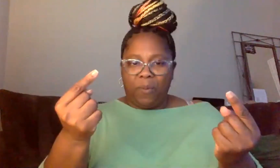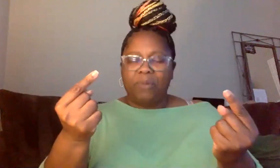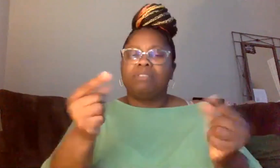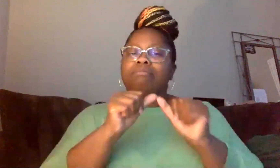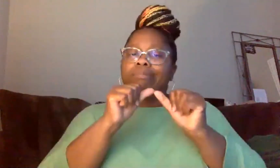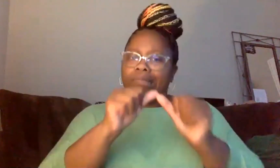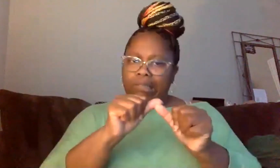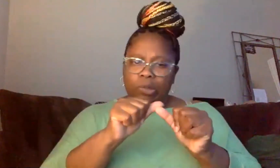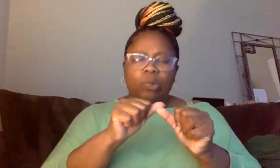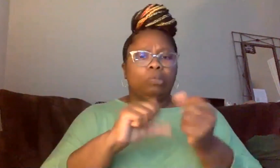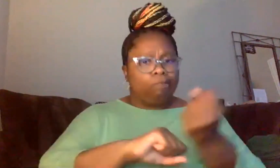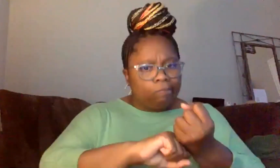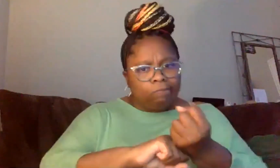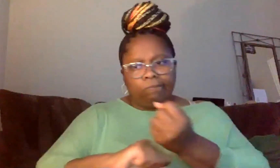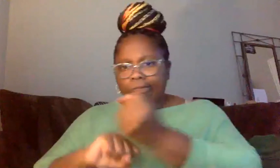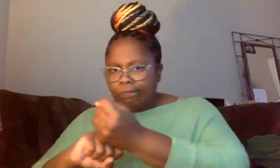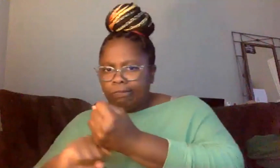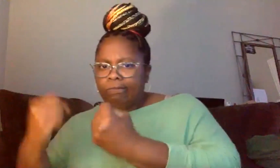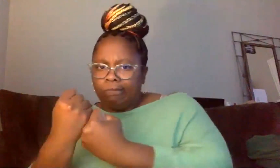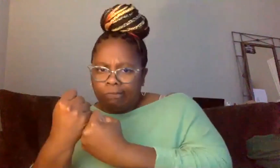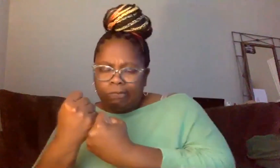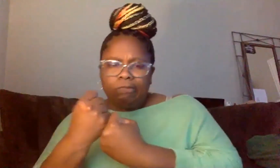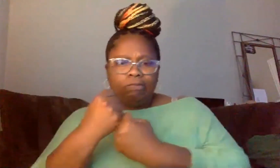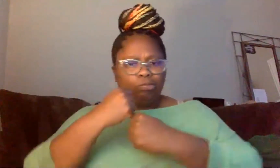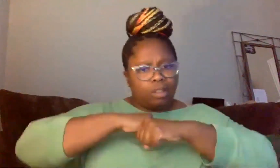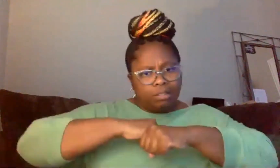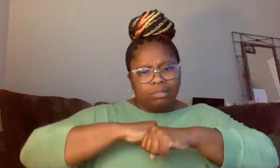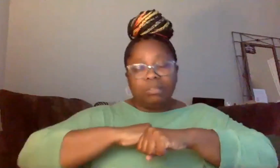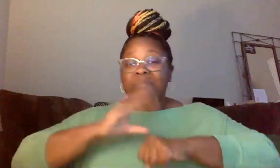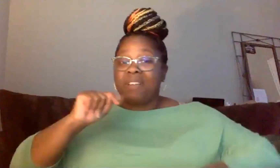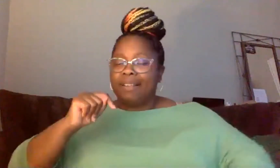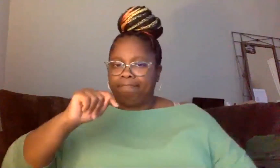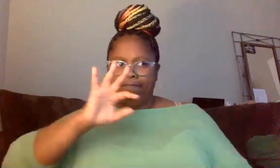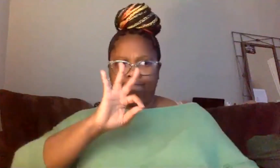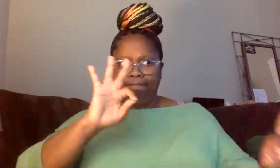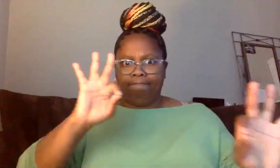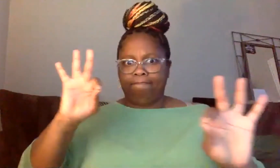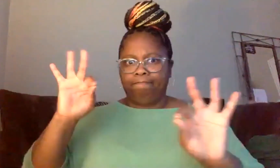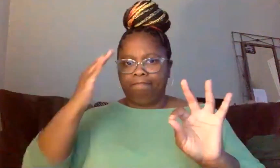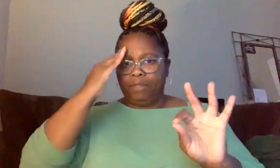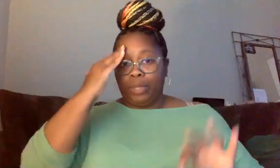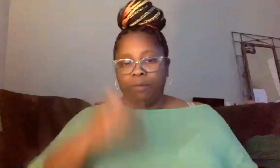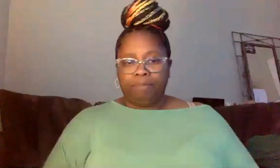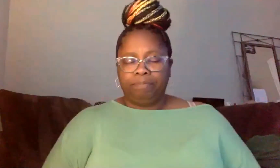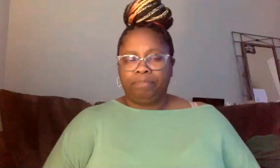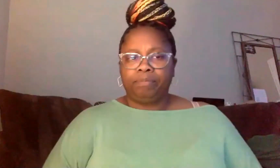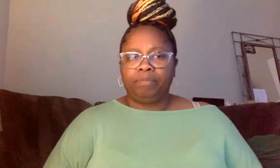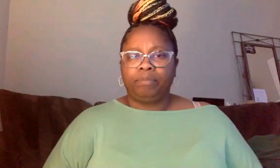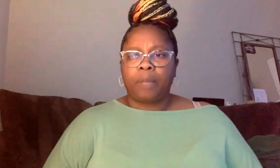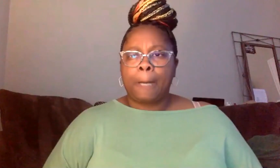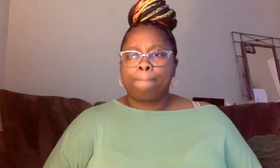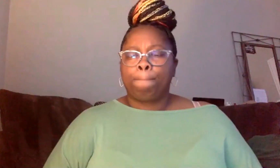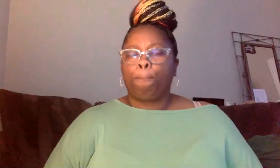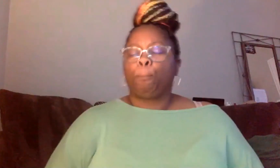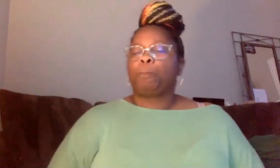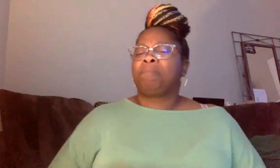cover each other, continue to protect, but, um, be aware at all times. Thank you. Um, and, I,